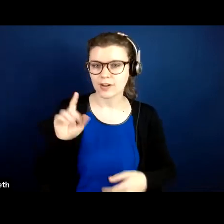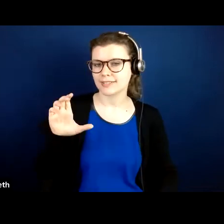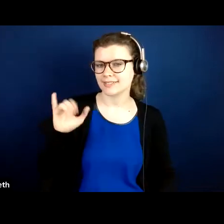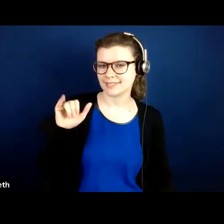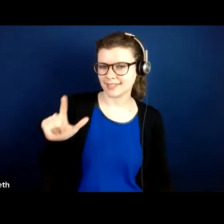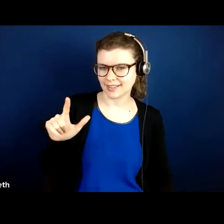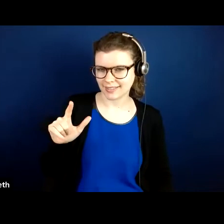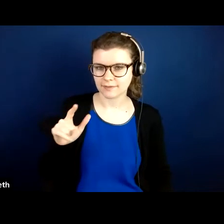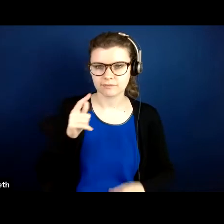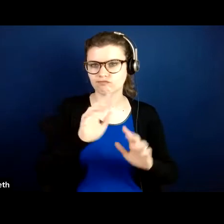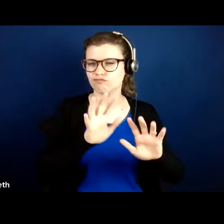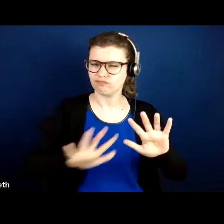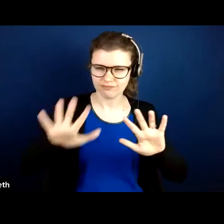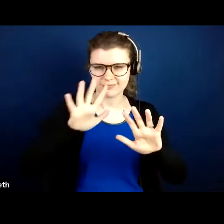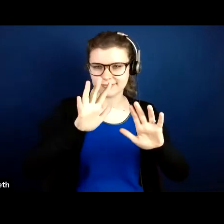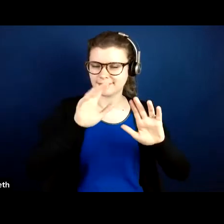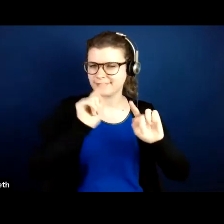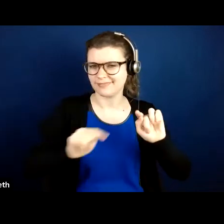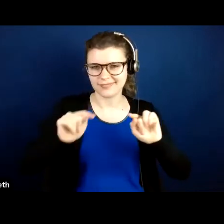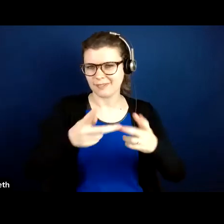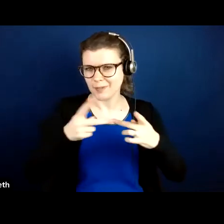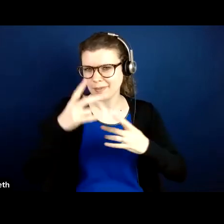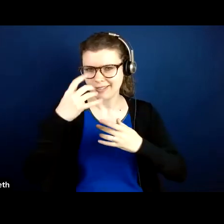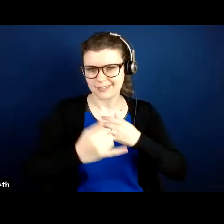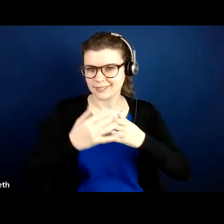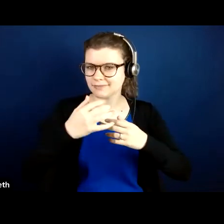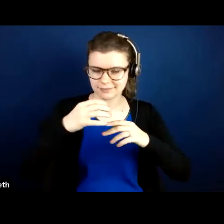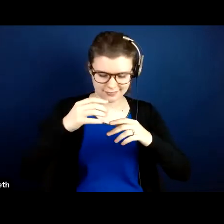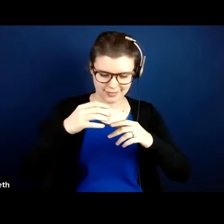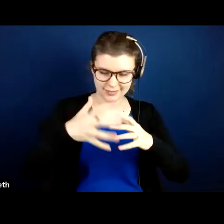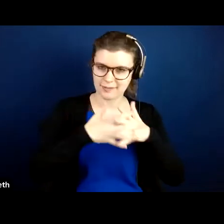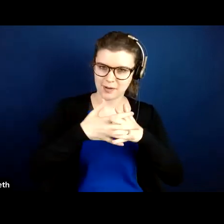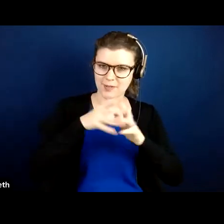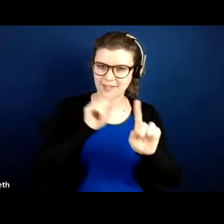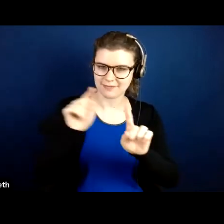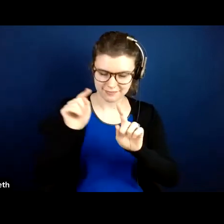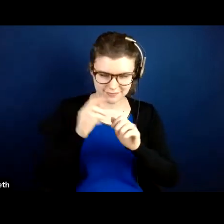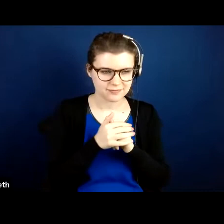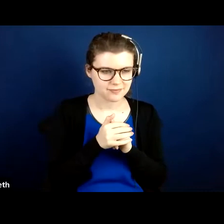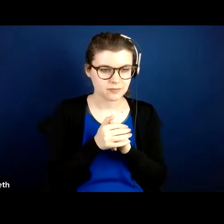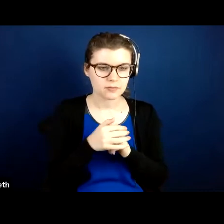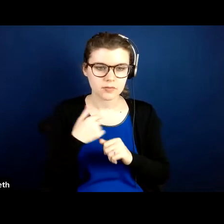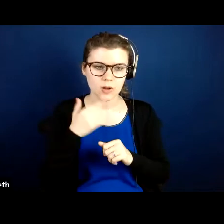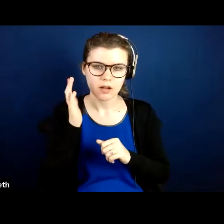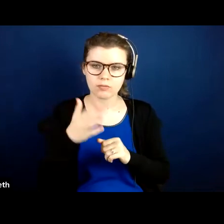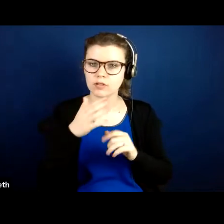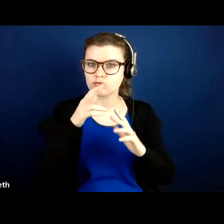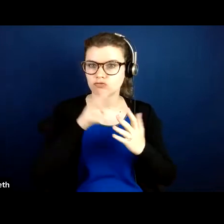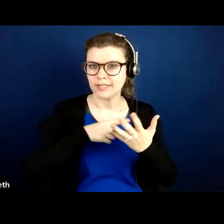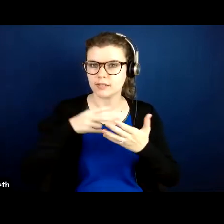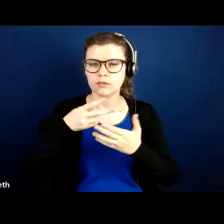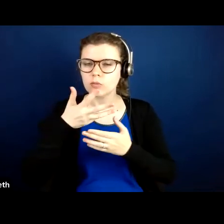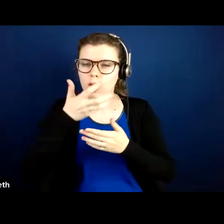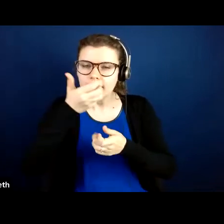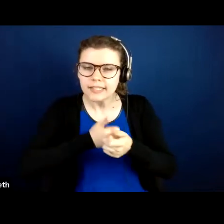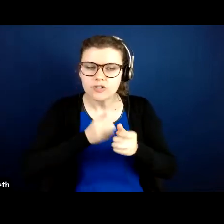across the United States. And I want to read the video descriptions of each of the individuals and then